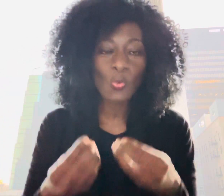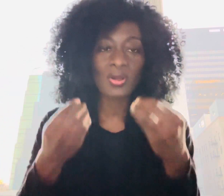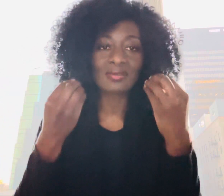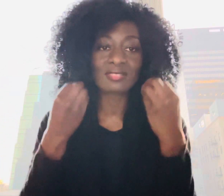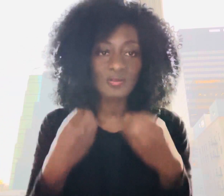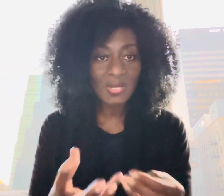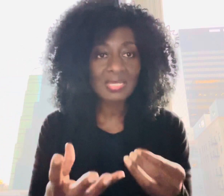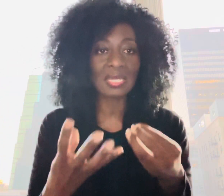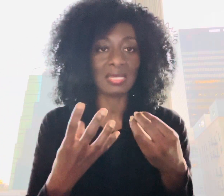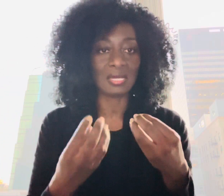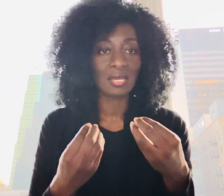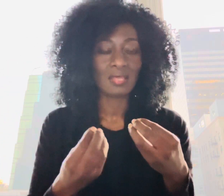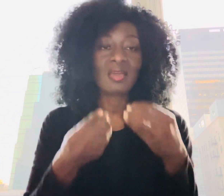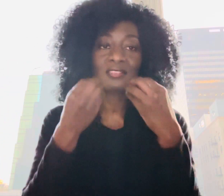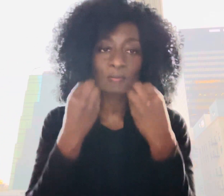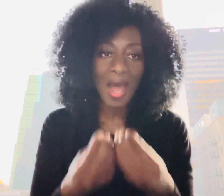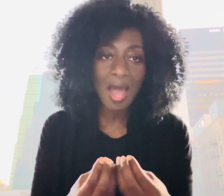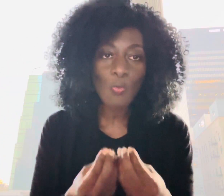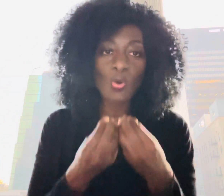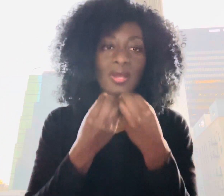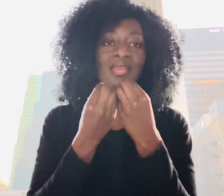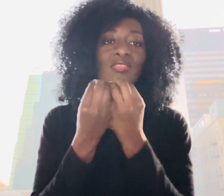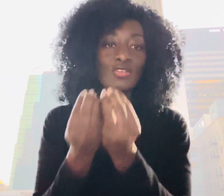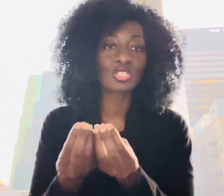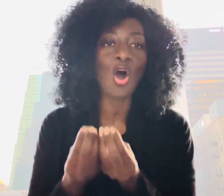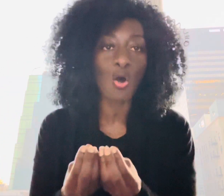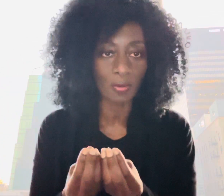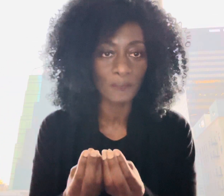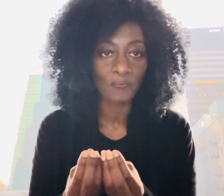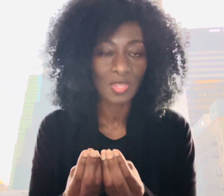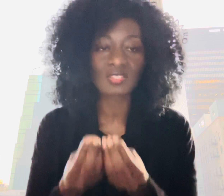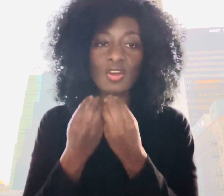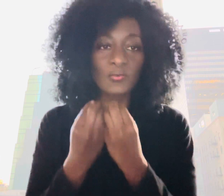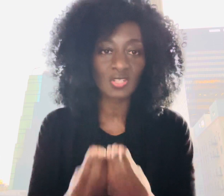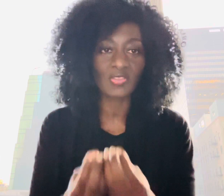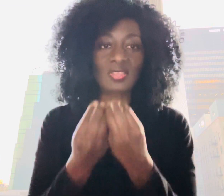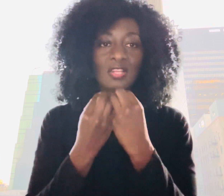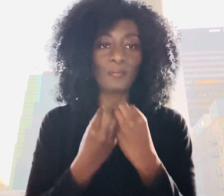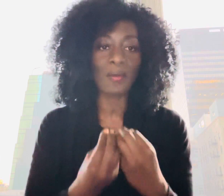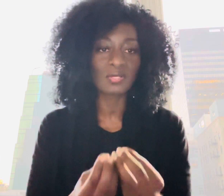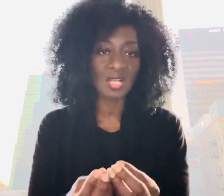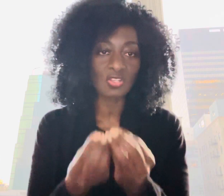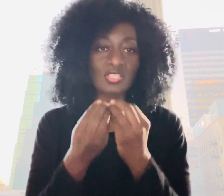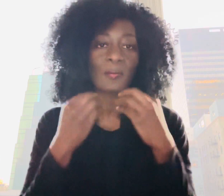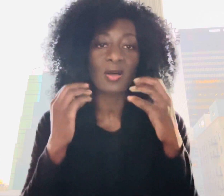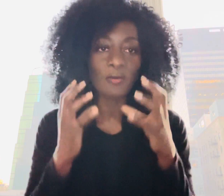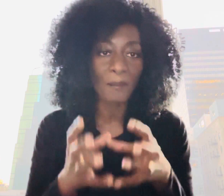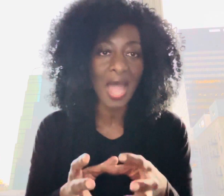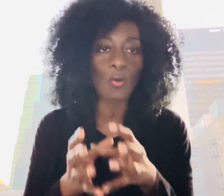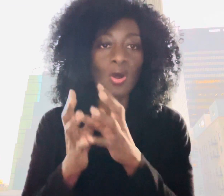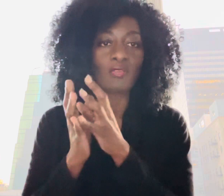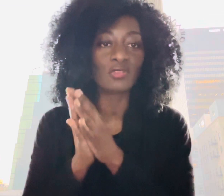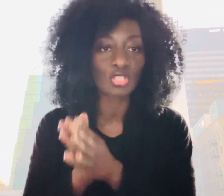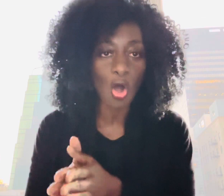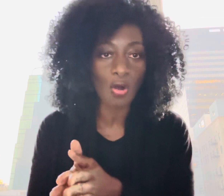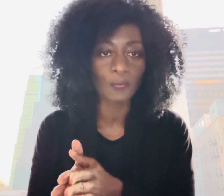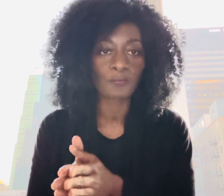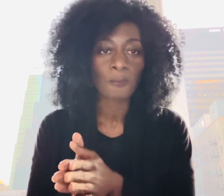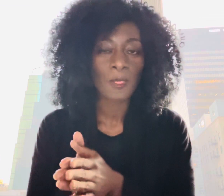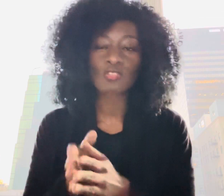in speaking there is power in the tongue it's not for nothing that the bible tells us about the power of the tongue so